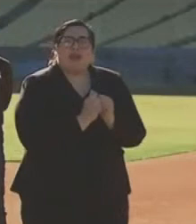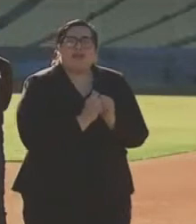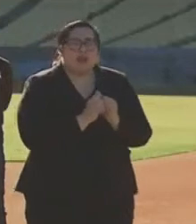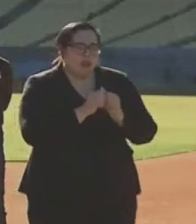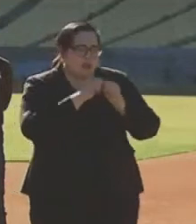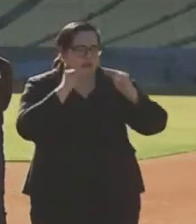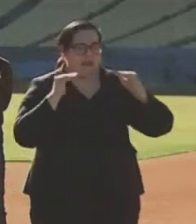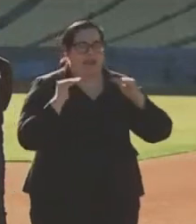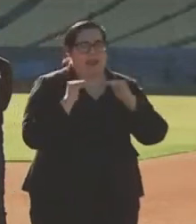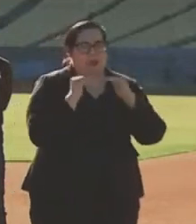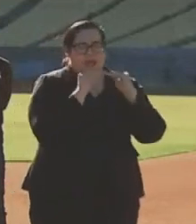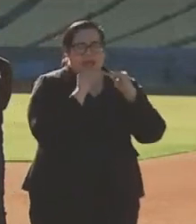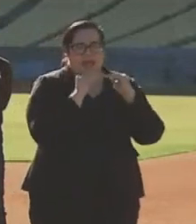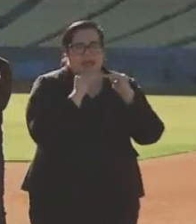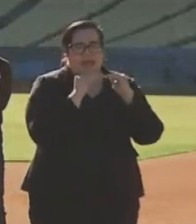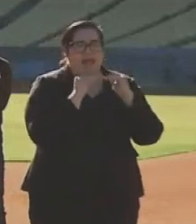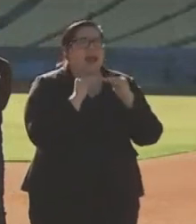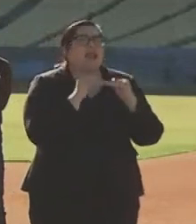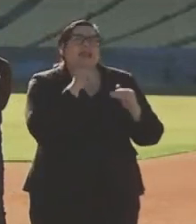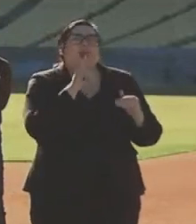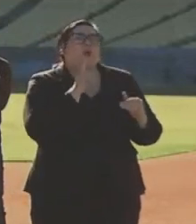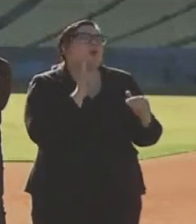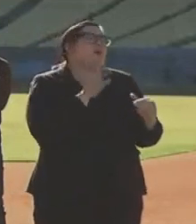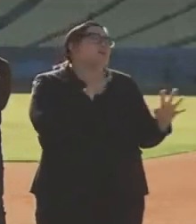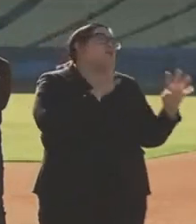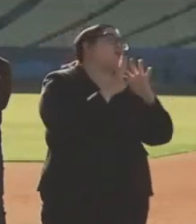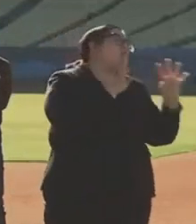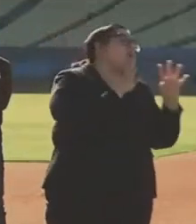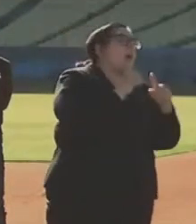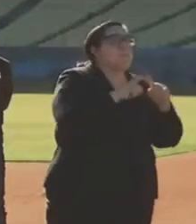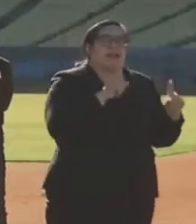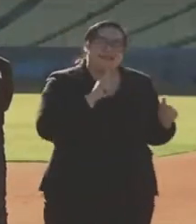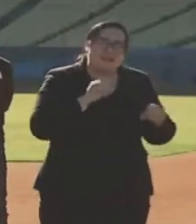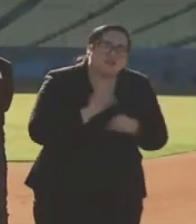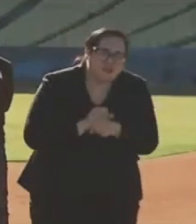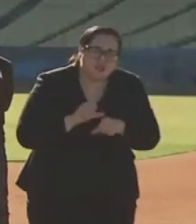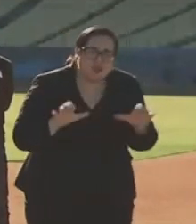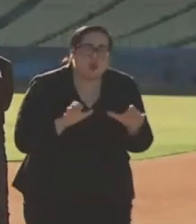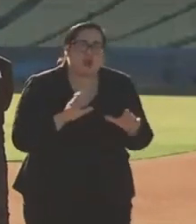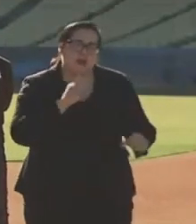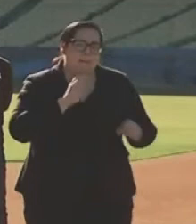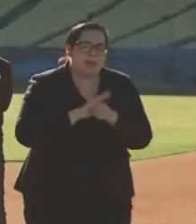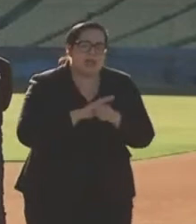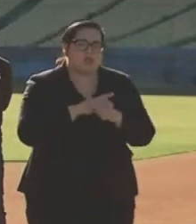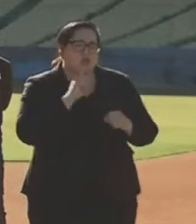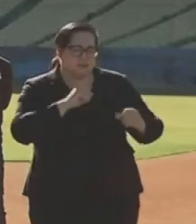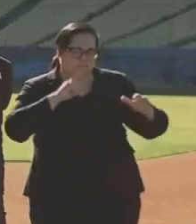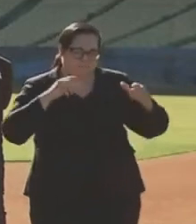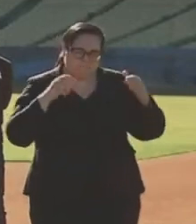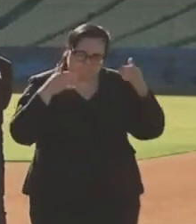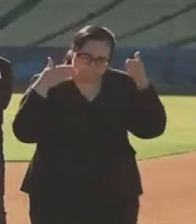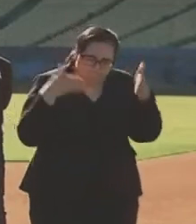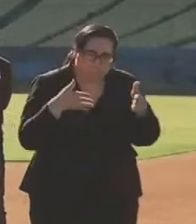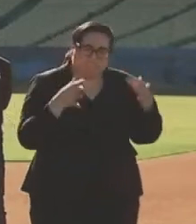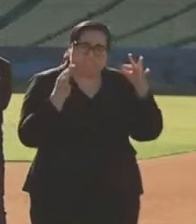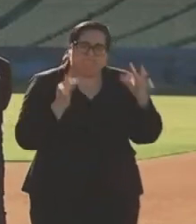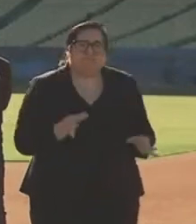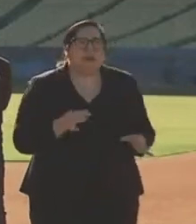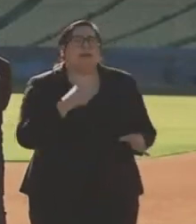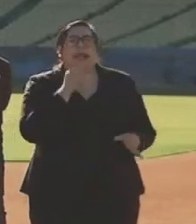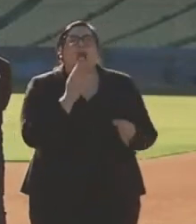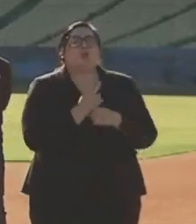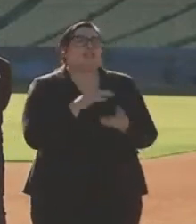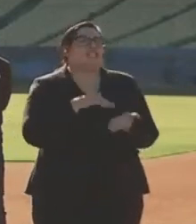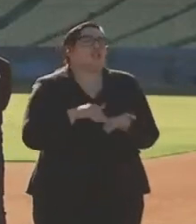lens of equity. Absolutely, not rhetorically. We need to commit, and we need to be resolved in that effort. But we should not use that as an excuse not to move